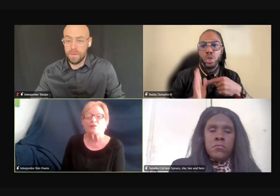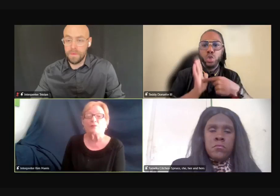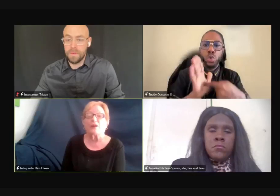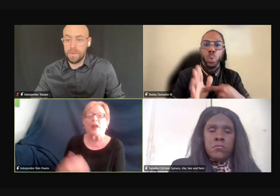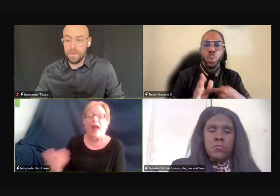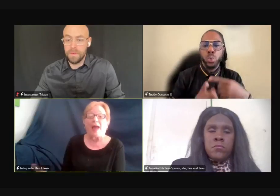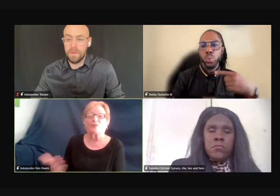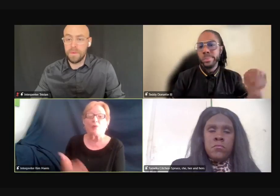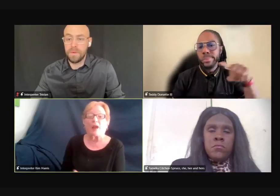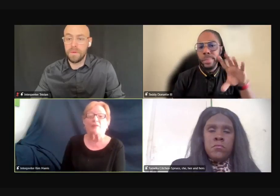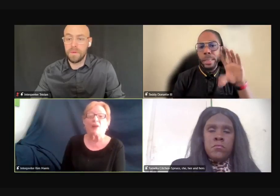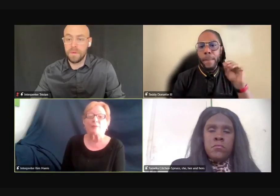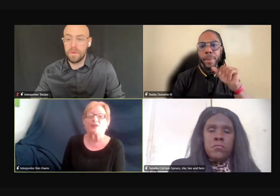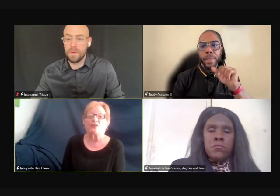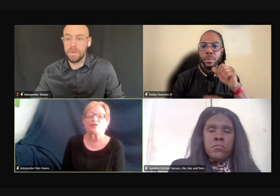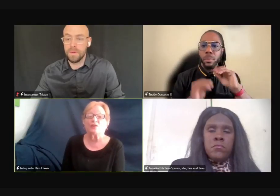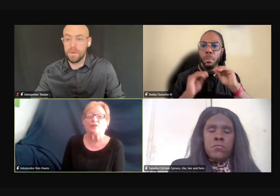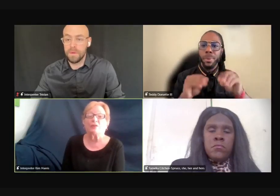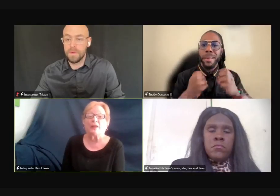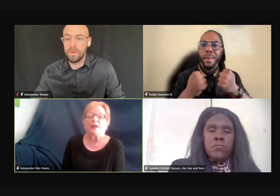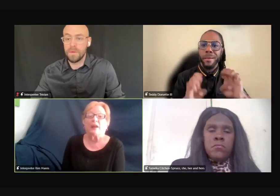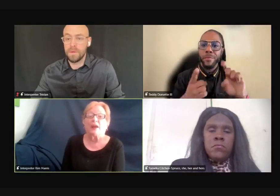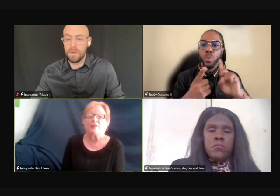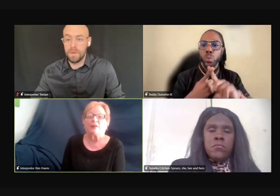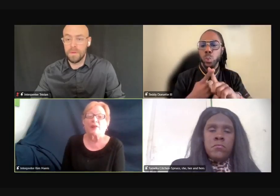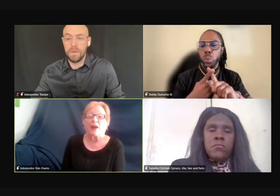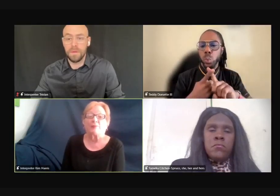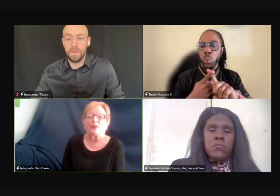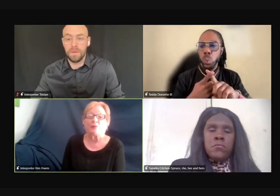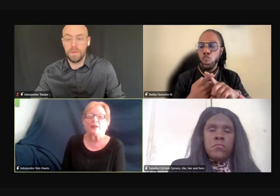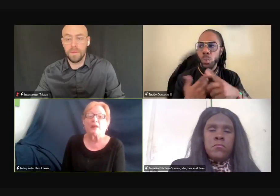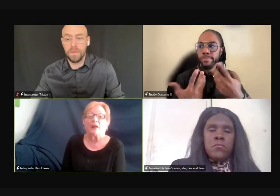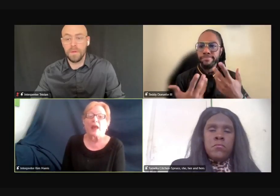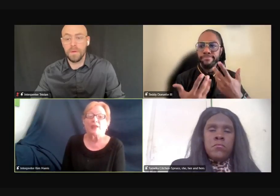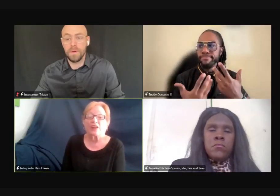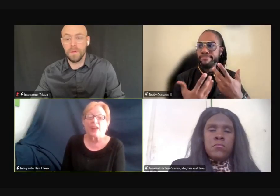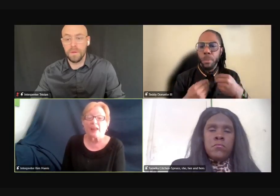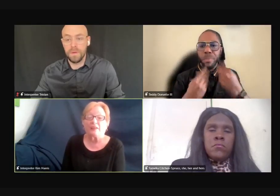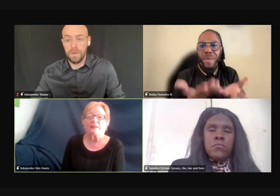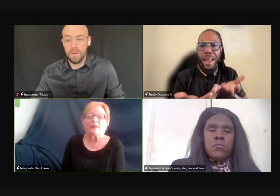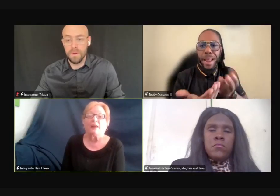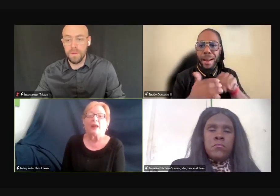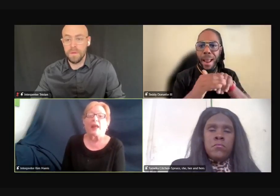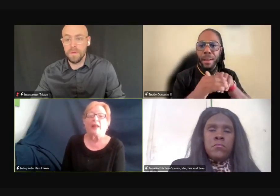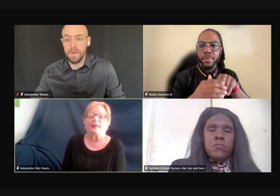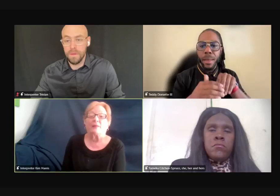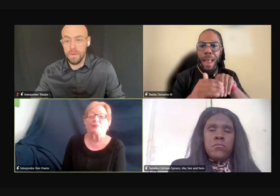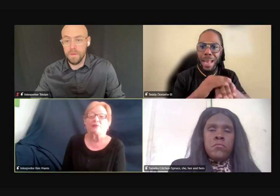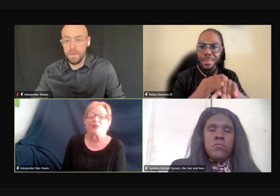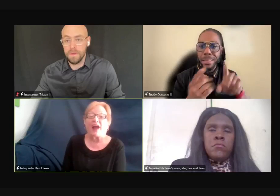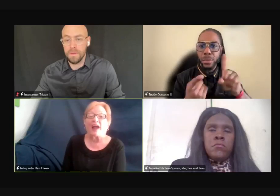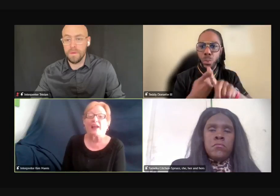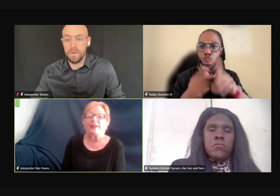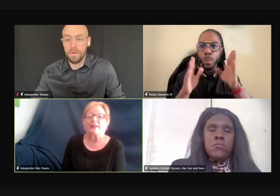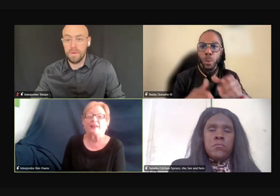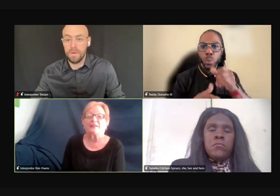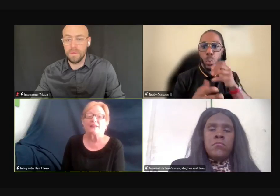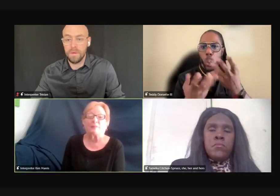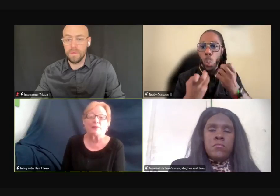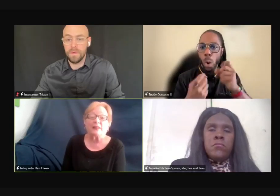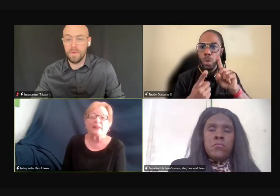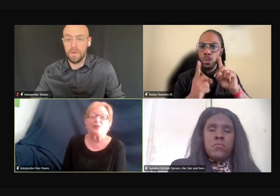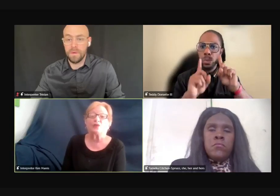if a person would ask, what kind of accommodations do you need? If the company would educate and provide